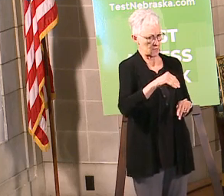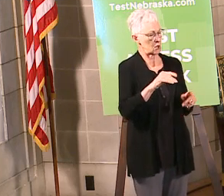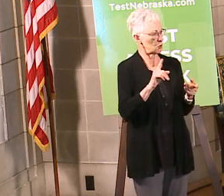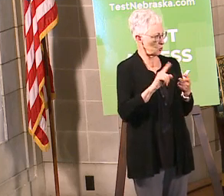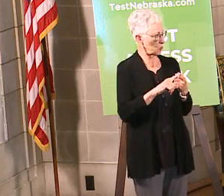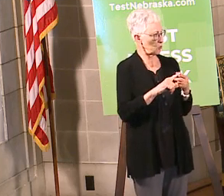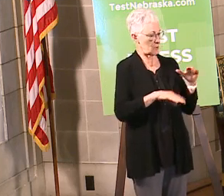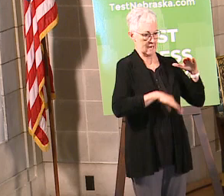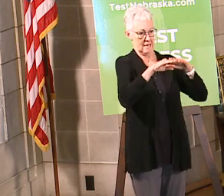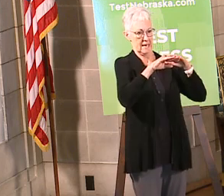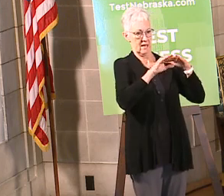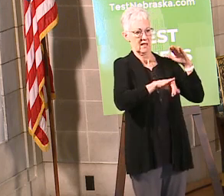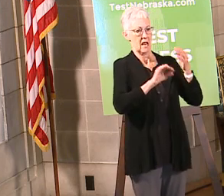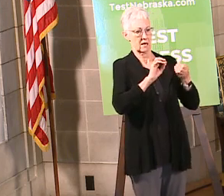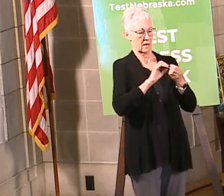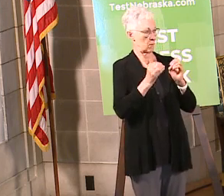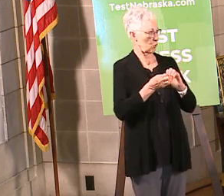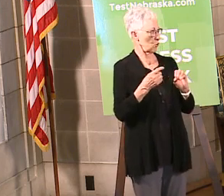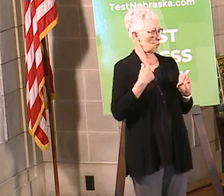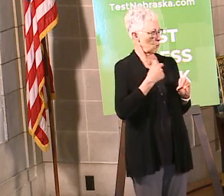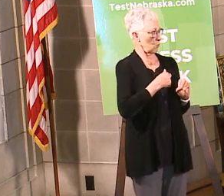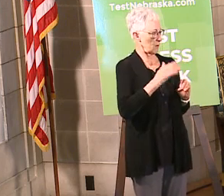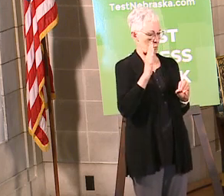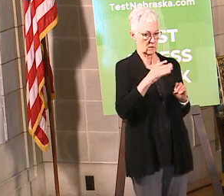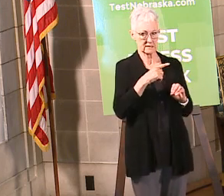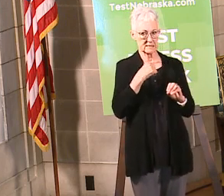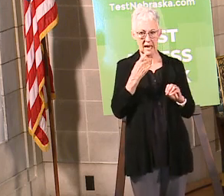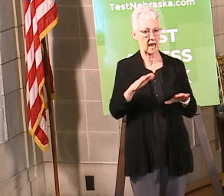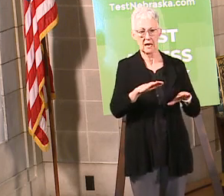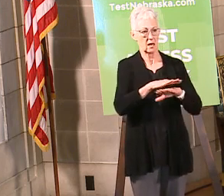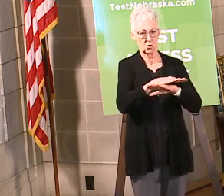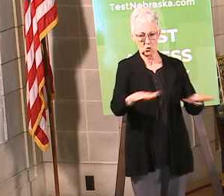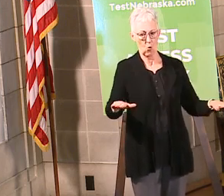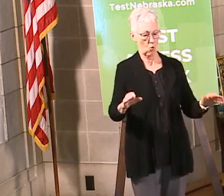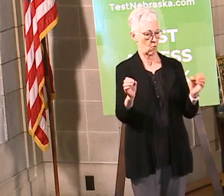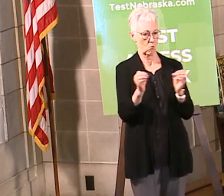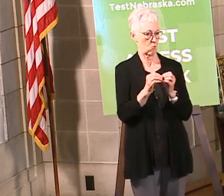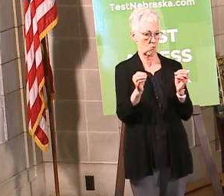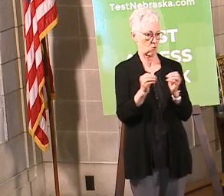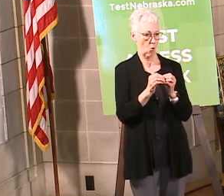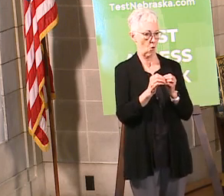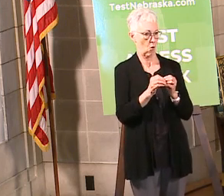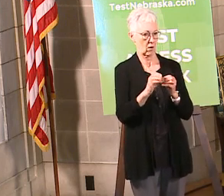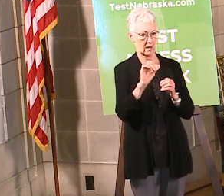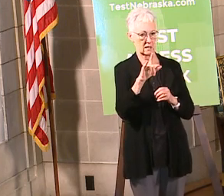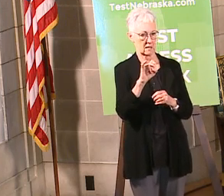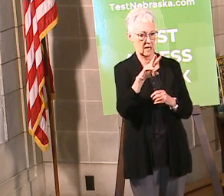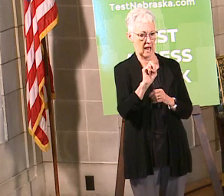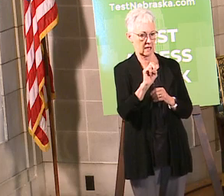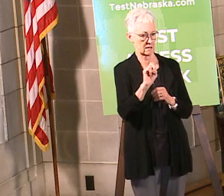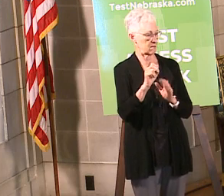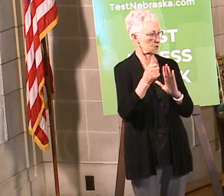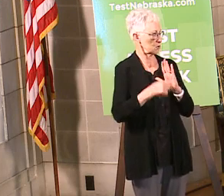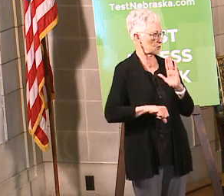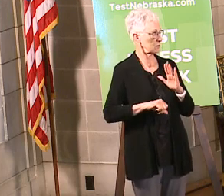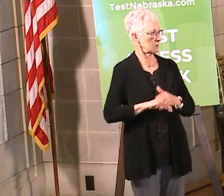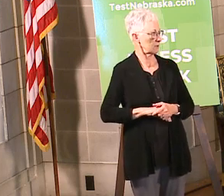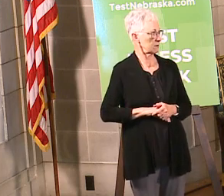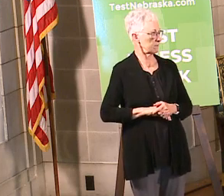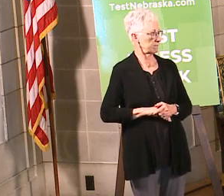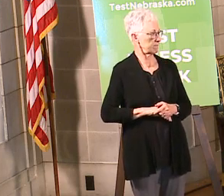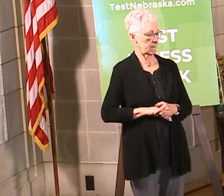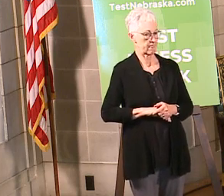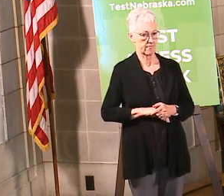correct it would have to go up to at 30 percent or or not not have 30 percent capacity